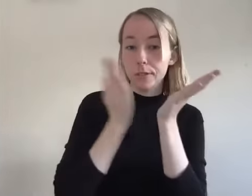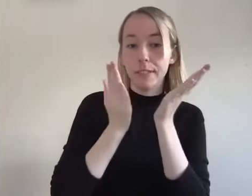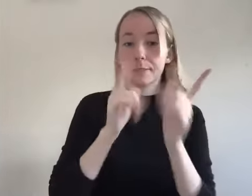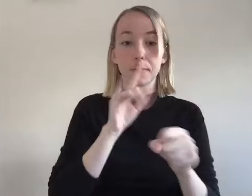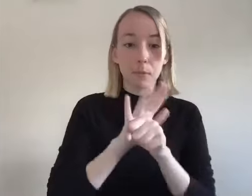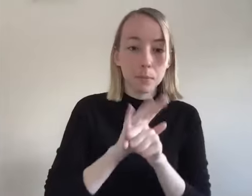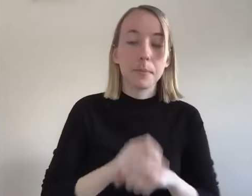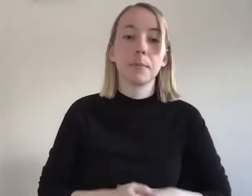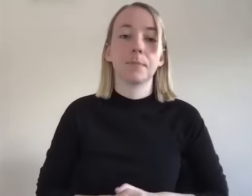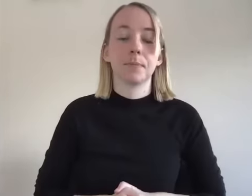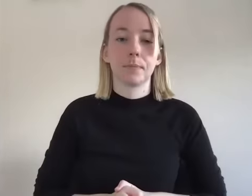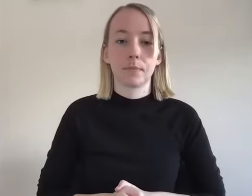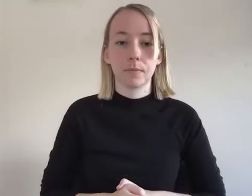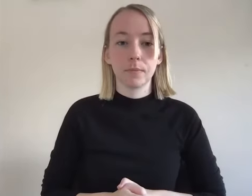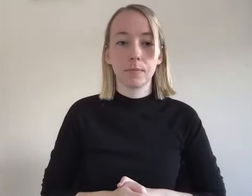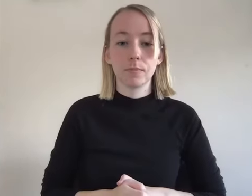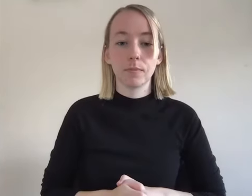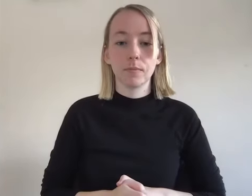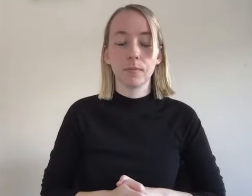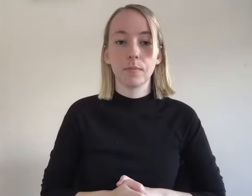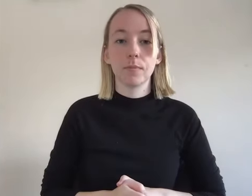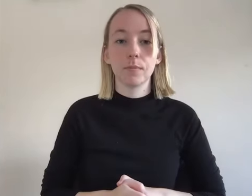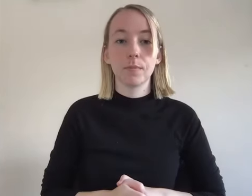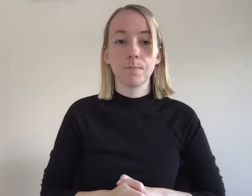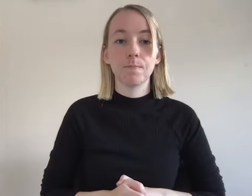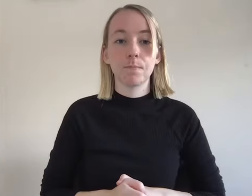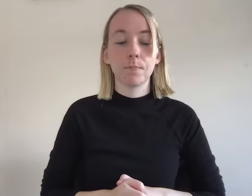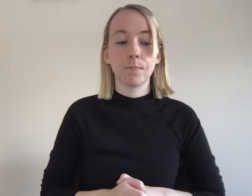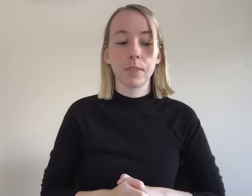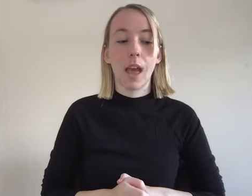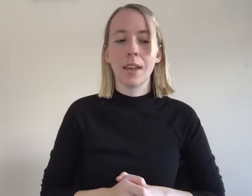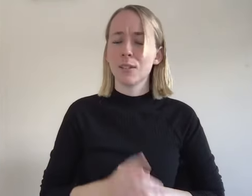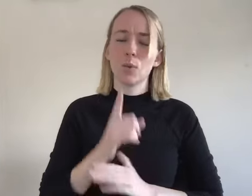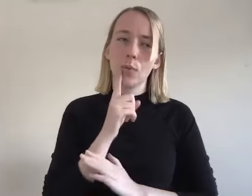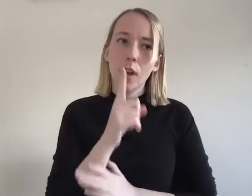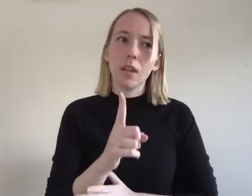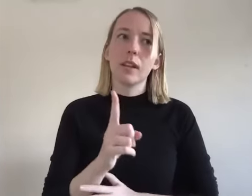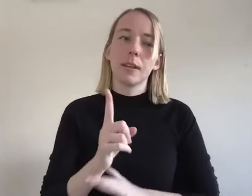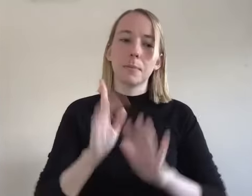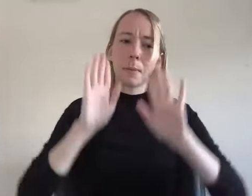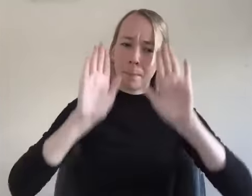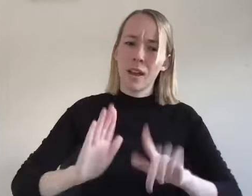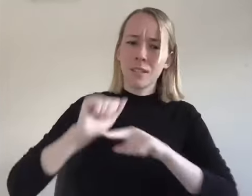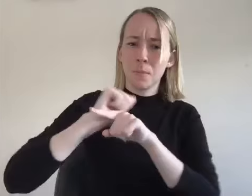like service commitment and um it's been a really great like